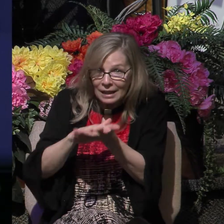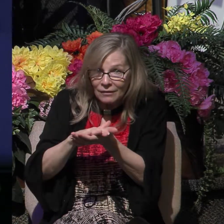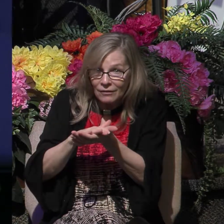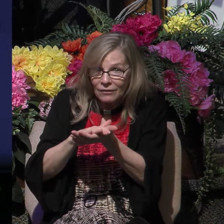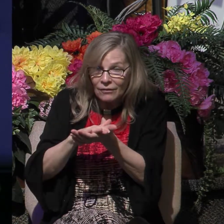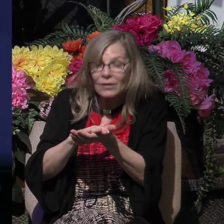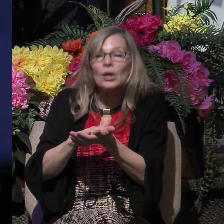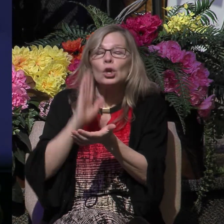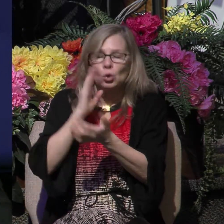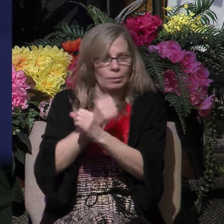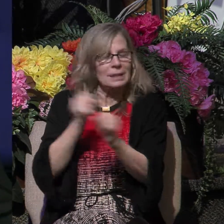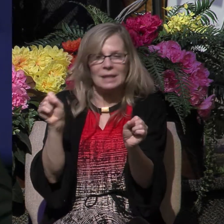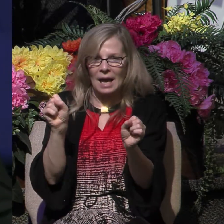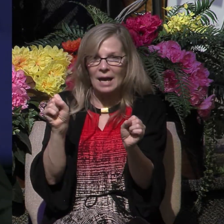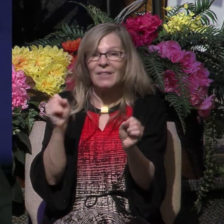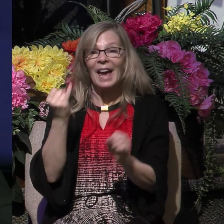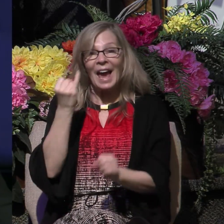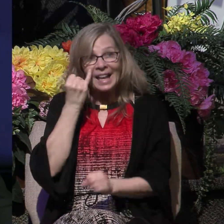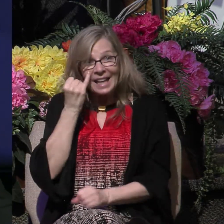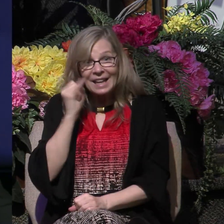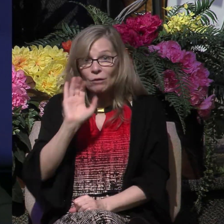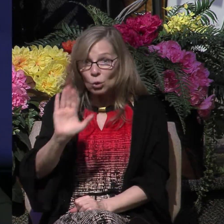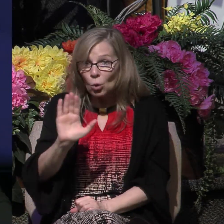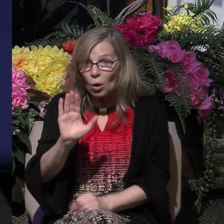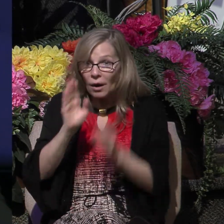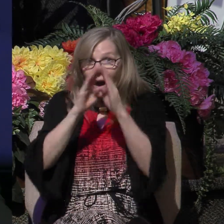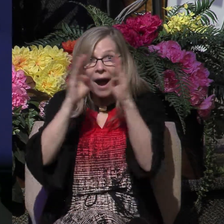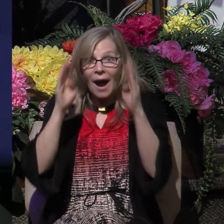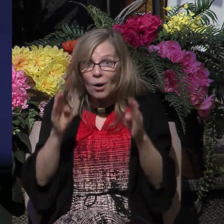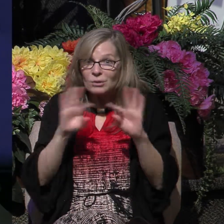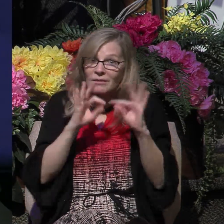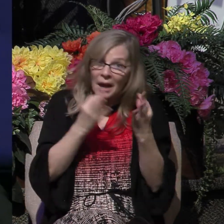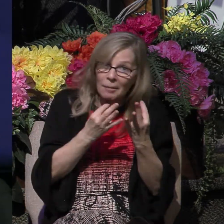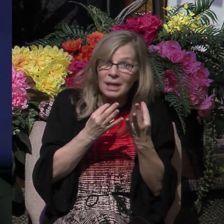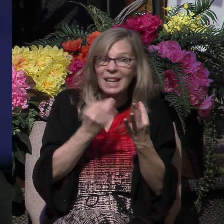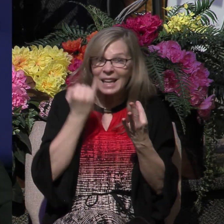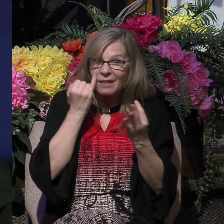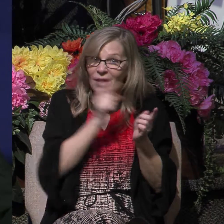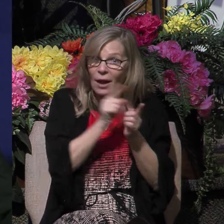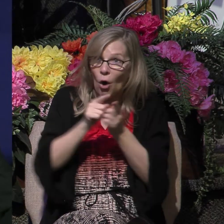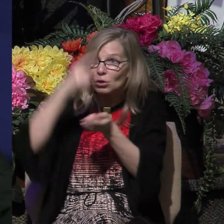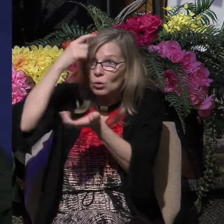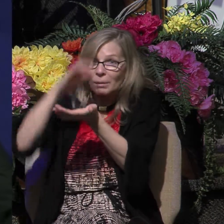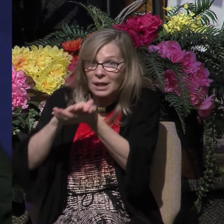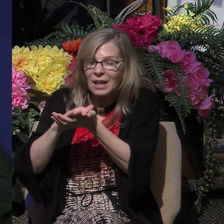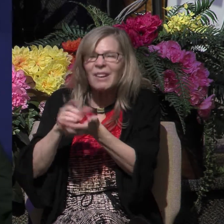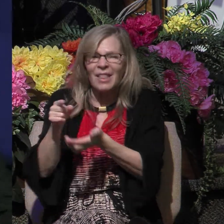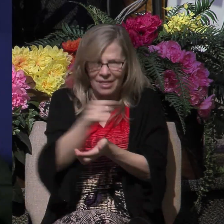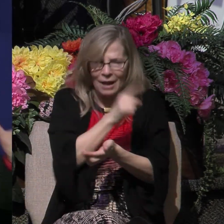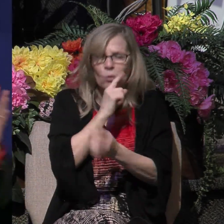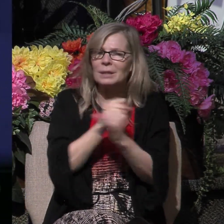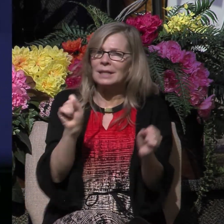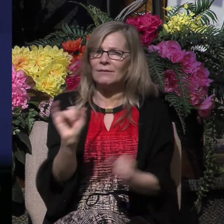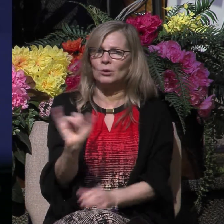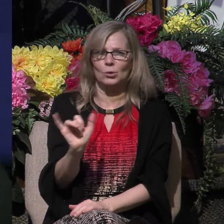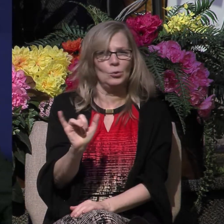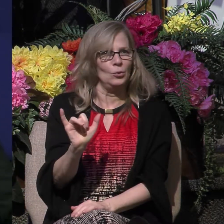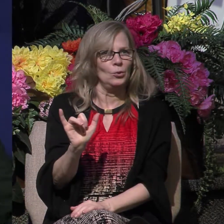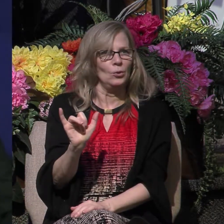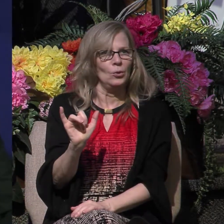he will be saved, and if the members of his household also come to believe in Christ, then they'll be saved too. In fact, later on in this chapter,